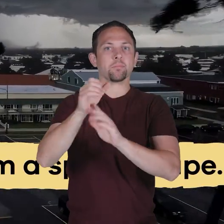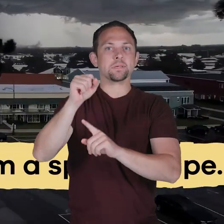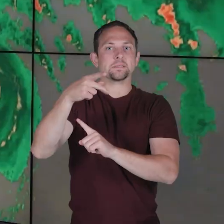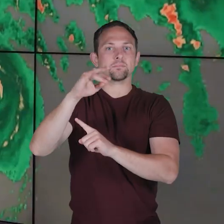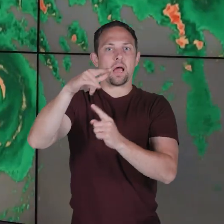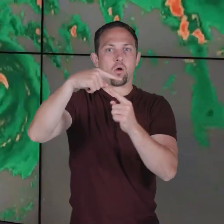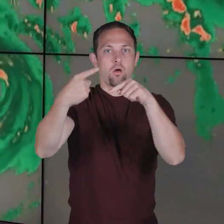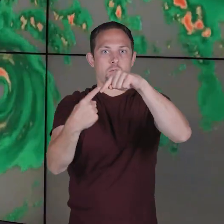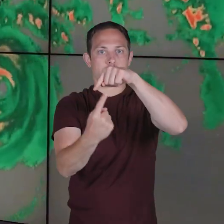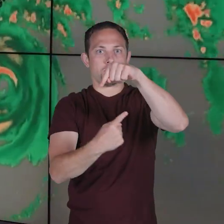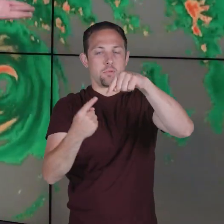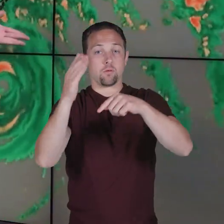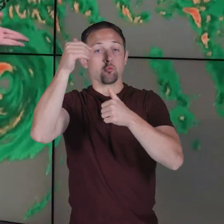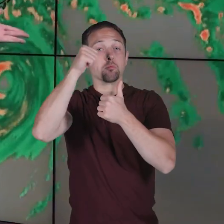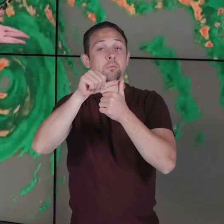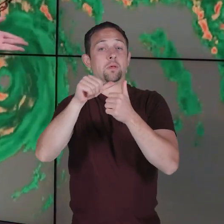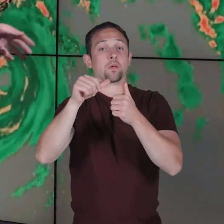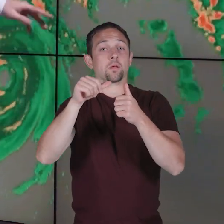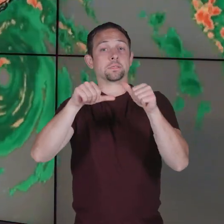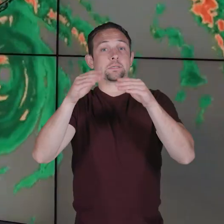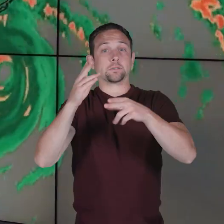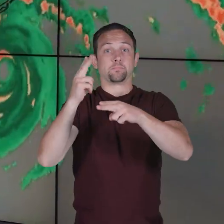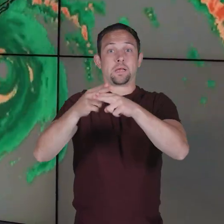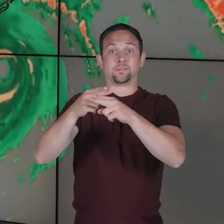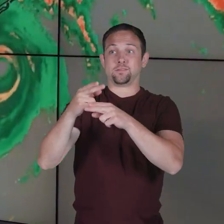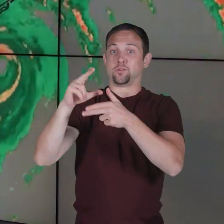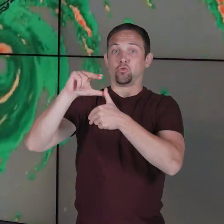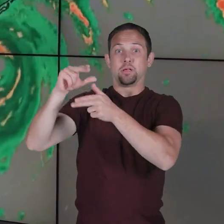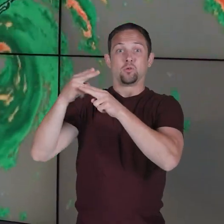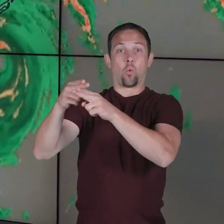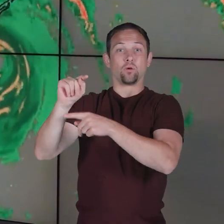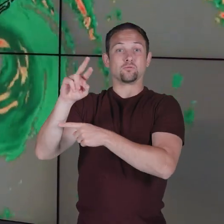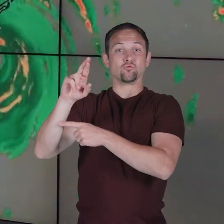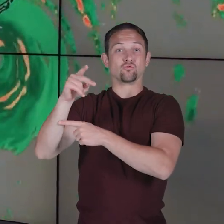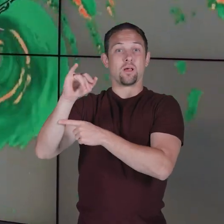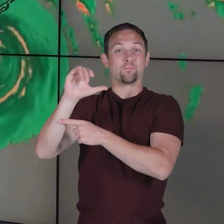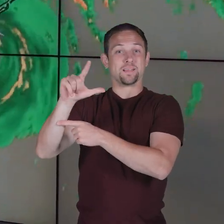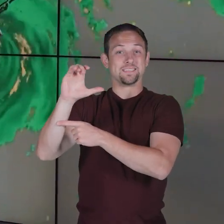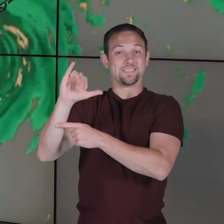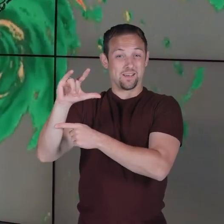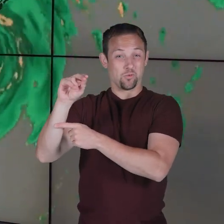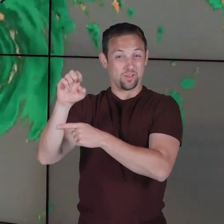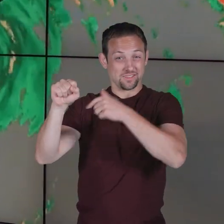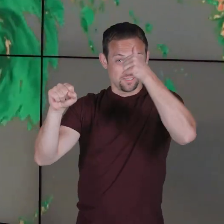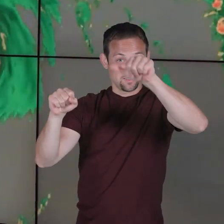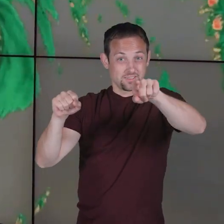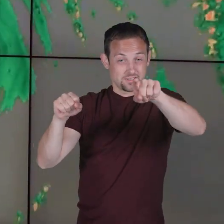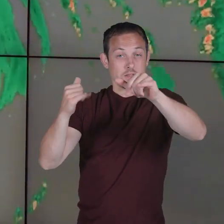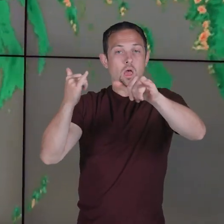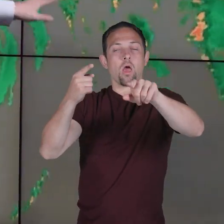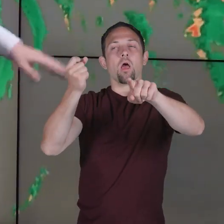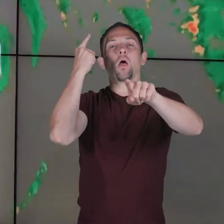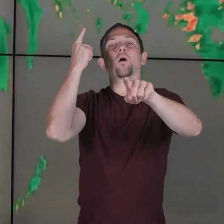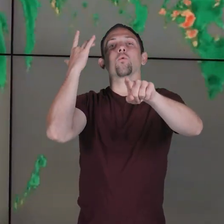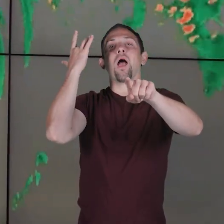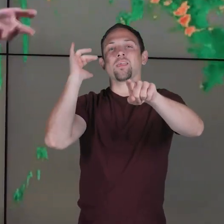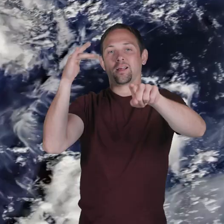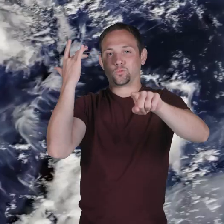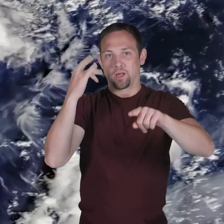Remember how we mentioned that scientists call hurricanes tropical cyclones? Now you know why. When the